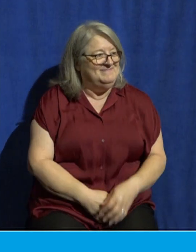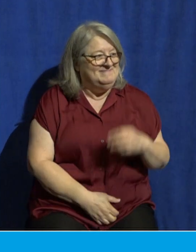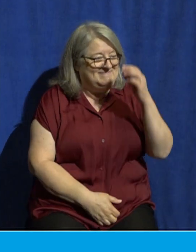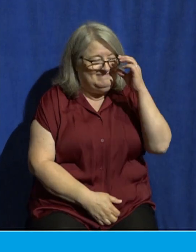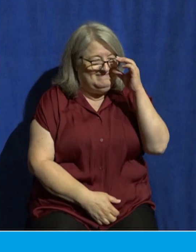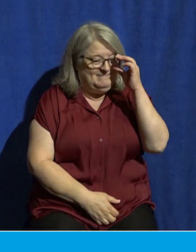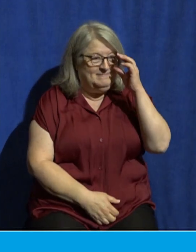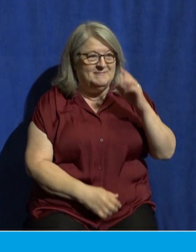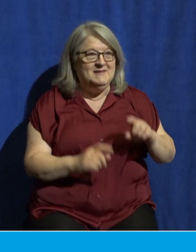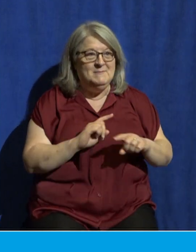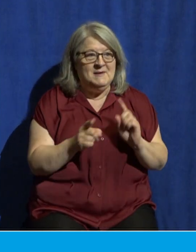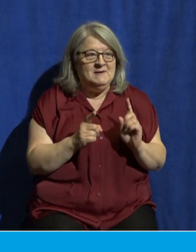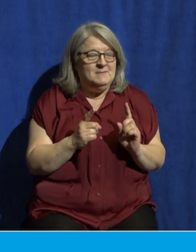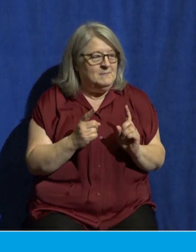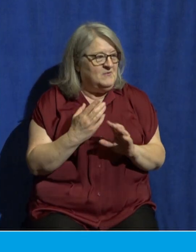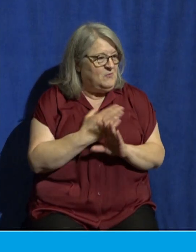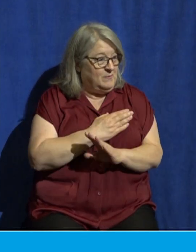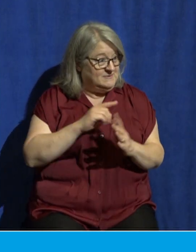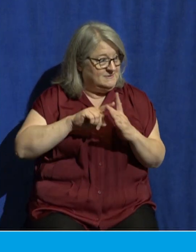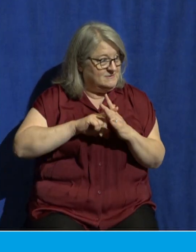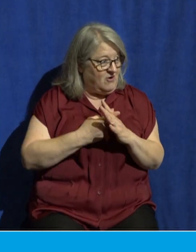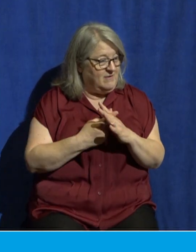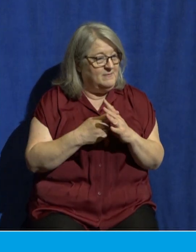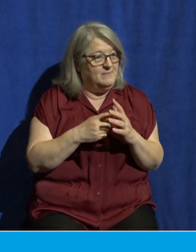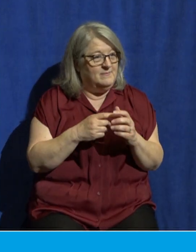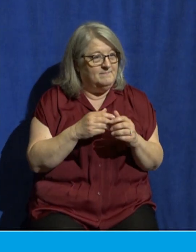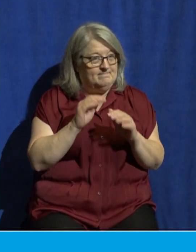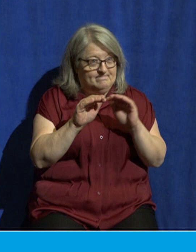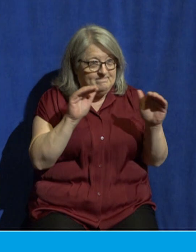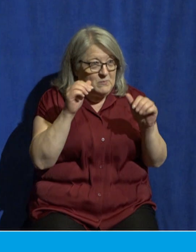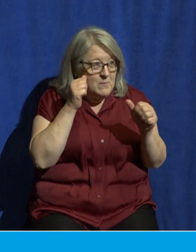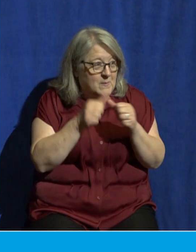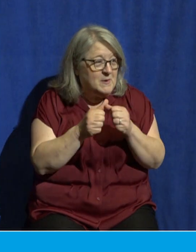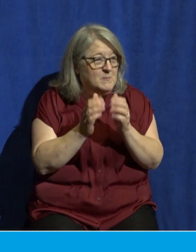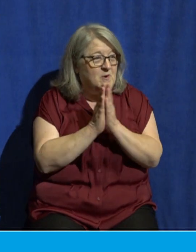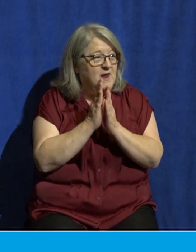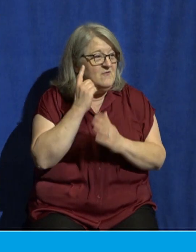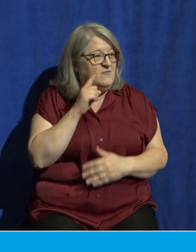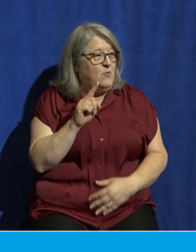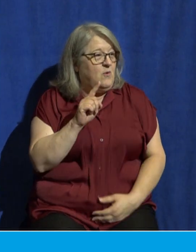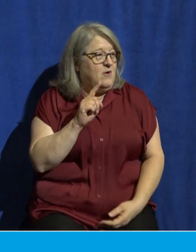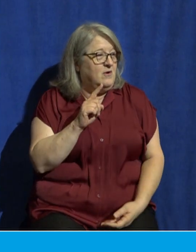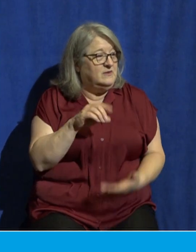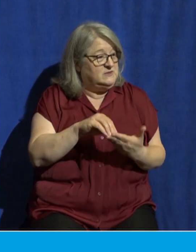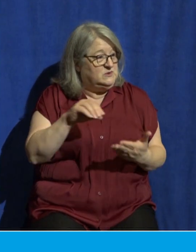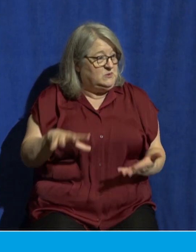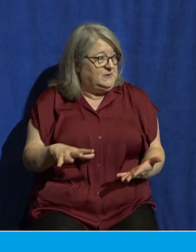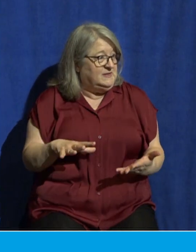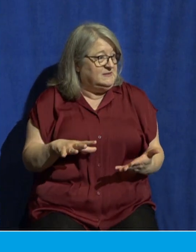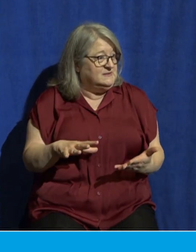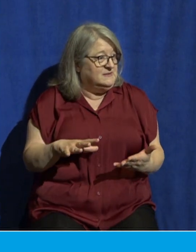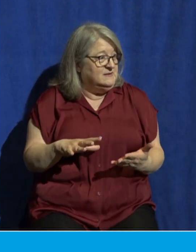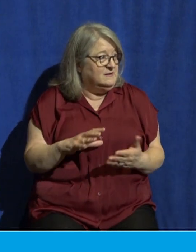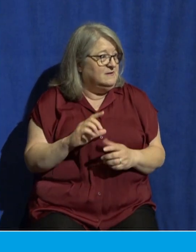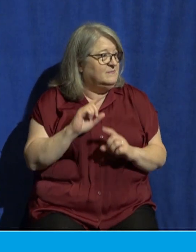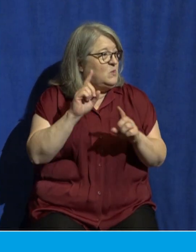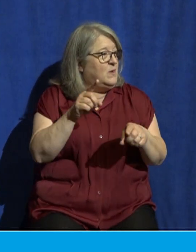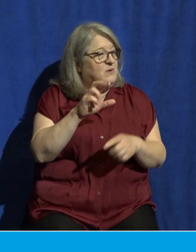Before we dive in, I do want to remind you and invite you really to be praying for our students that are going to be away at rock summer camps this summer.